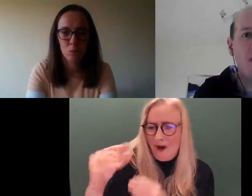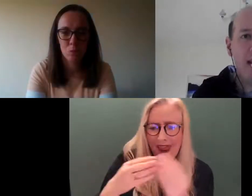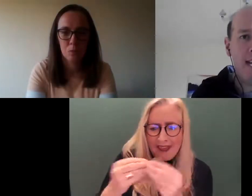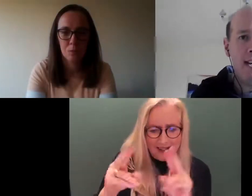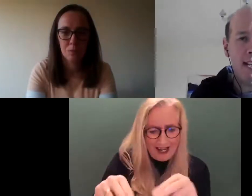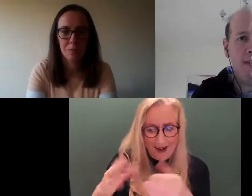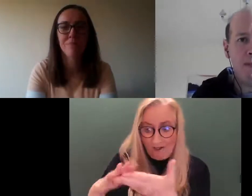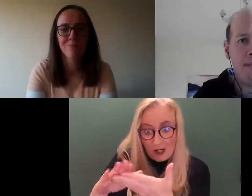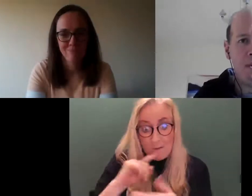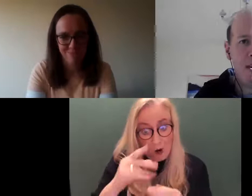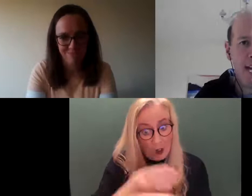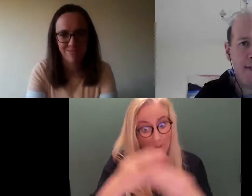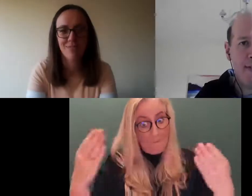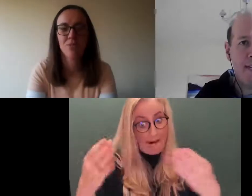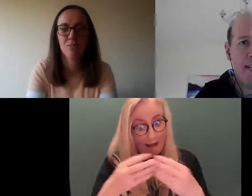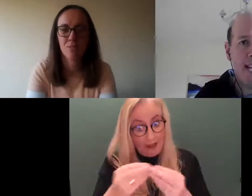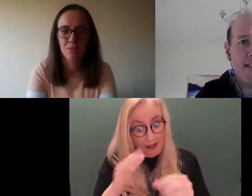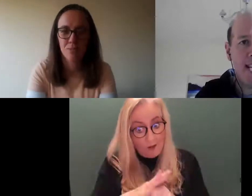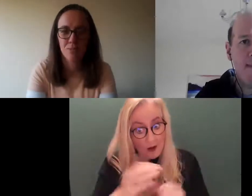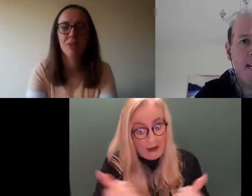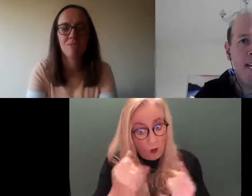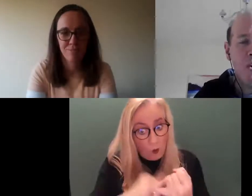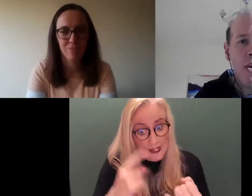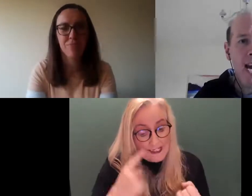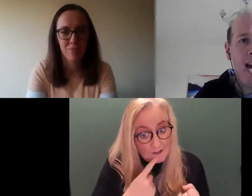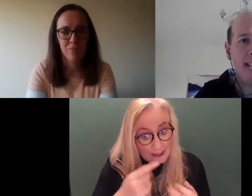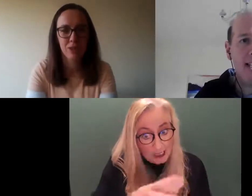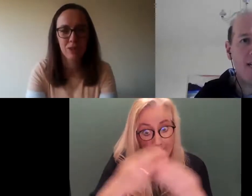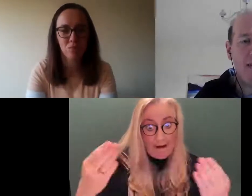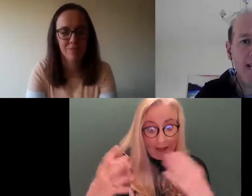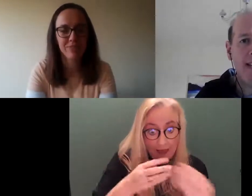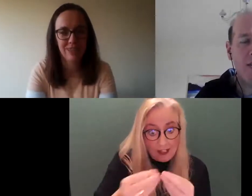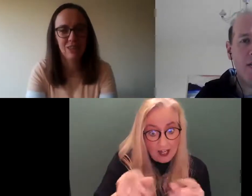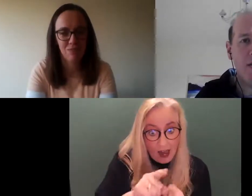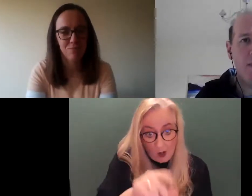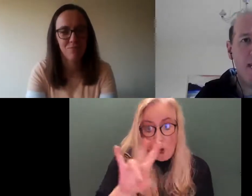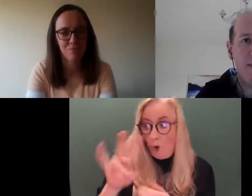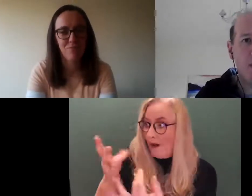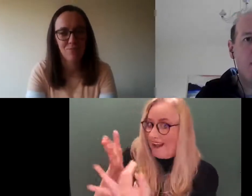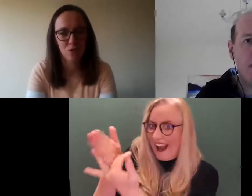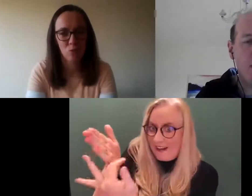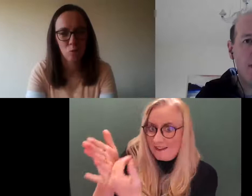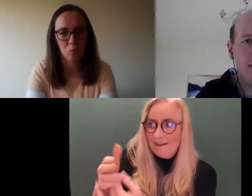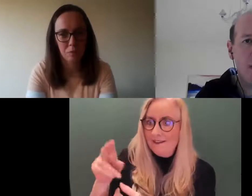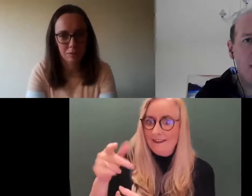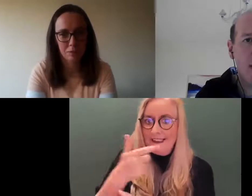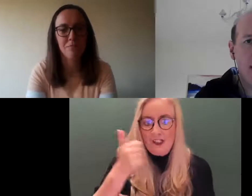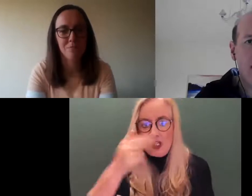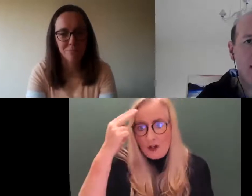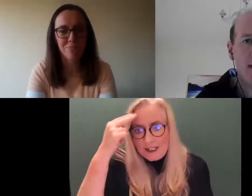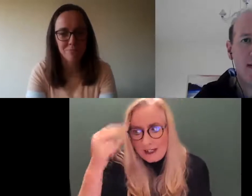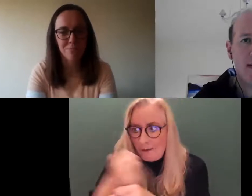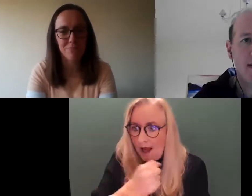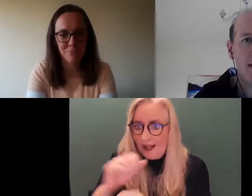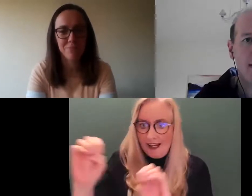it's a huge thing in the lives of people who are deaf, that same quick access to be easily understood by an emergency service that you're calling.